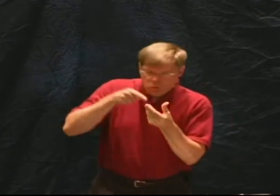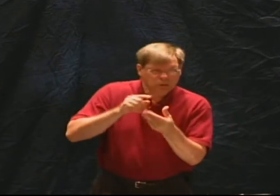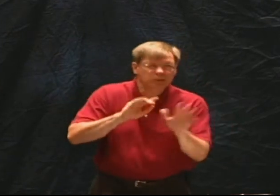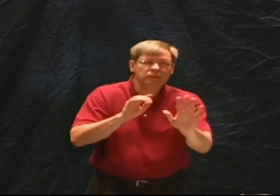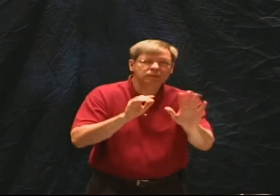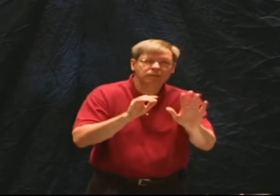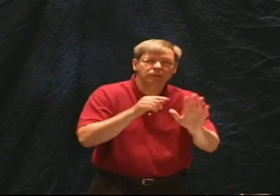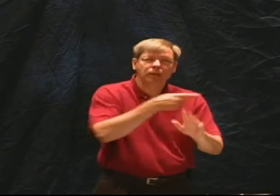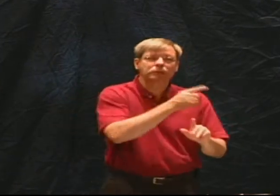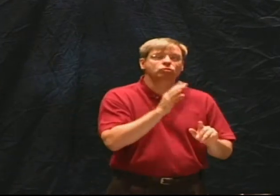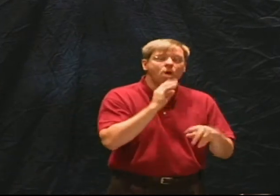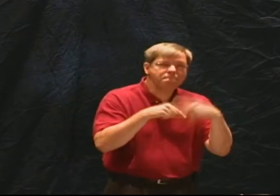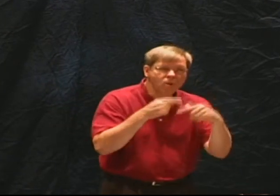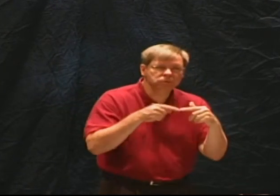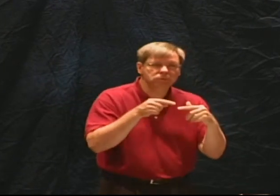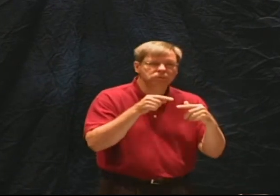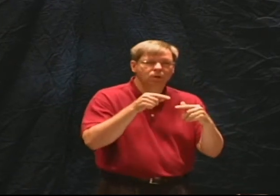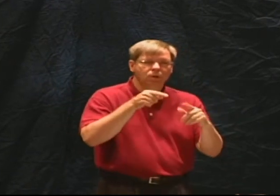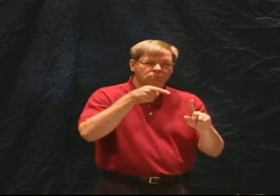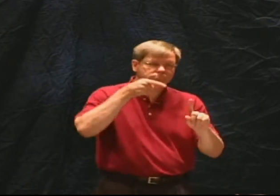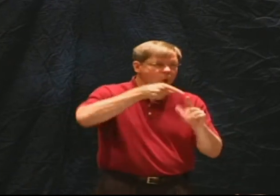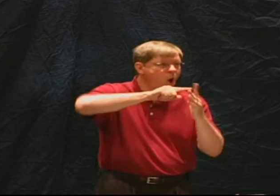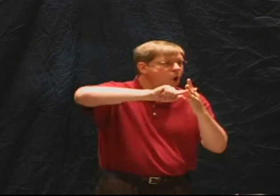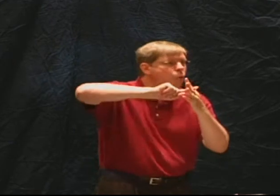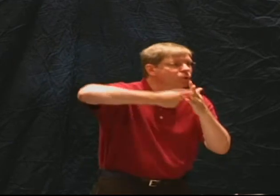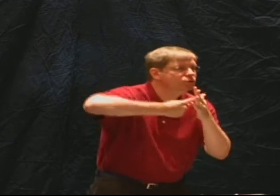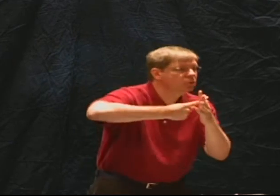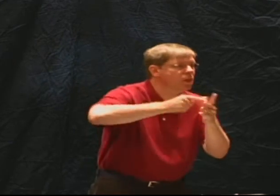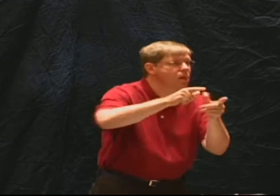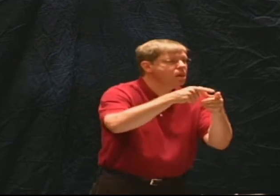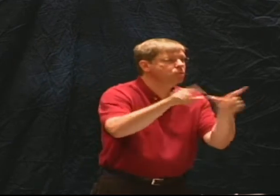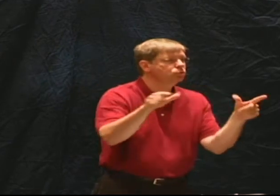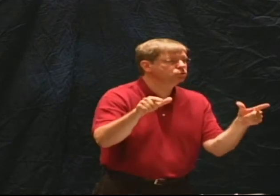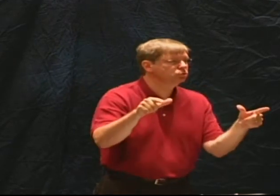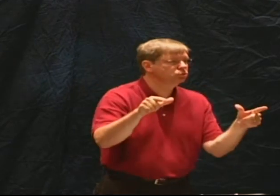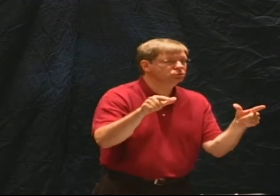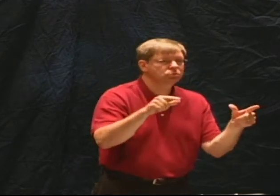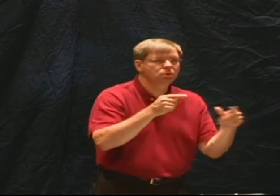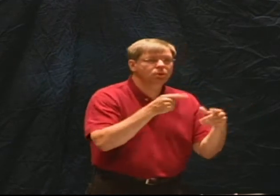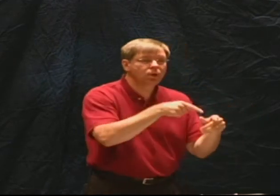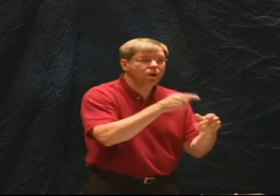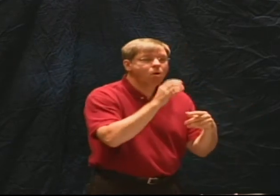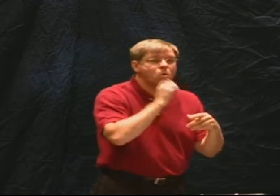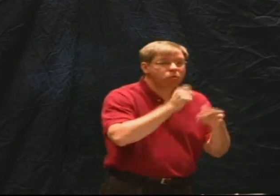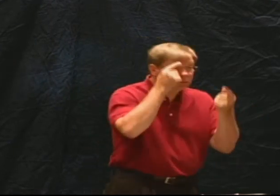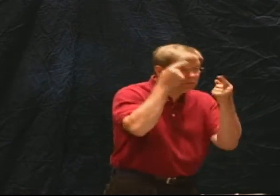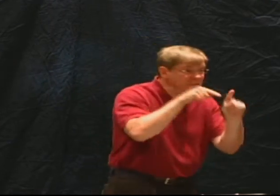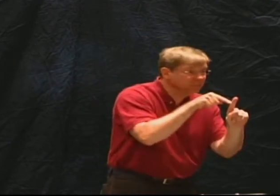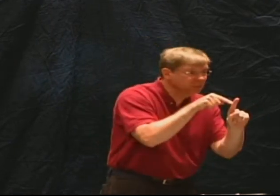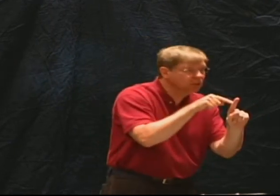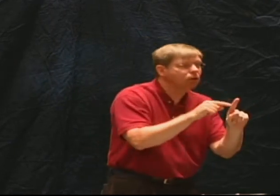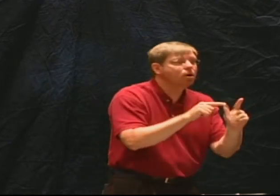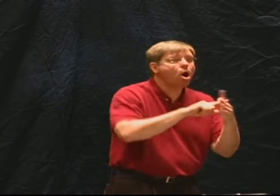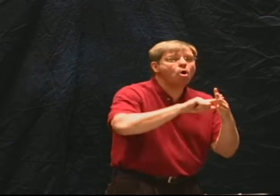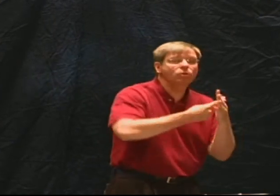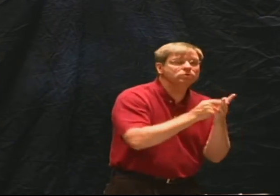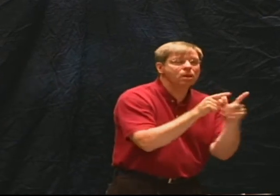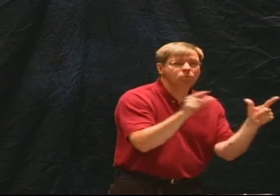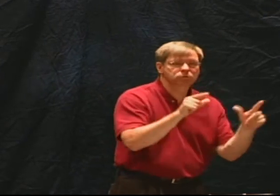careful about those translations. There are people who will only accept the King James Version but we have to understand that